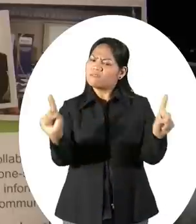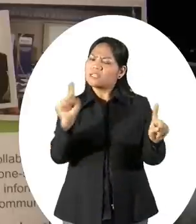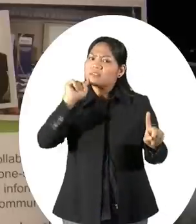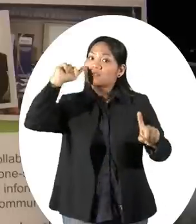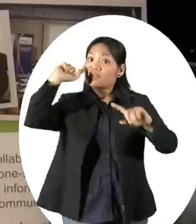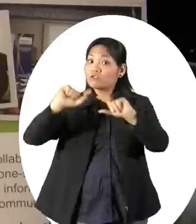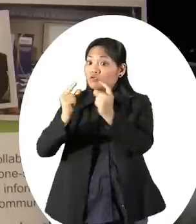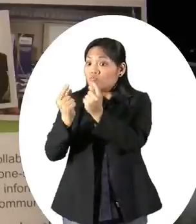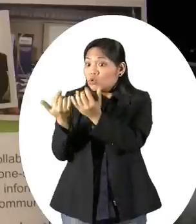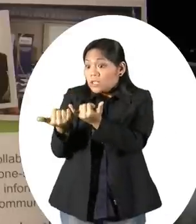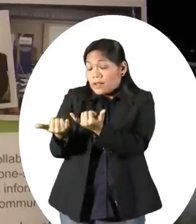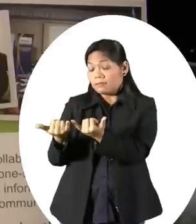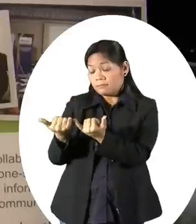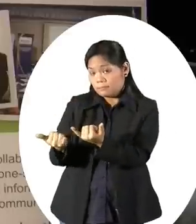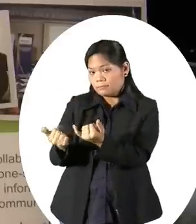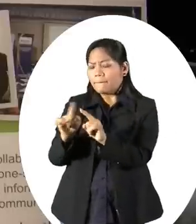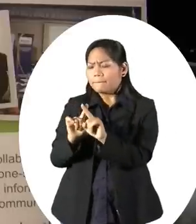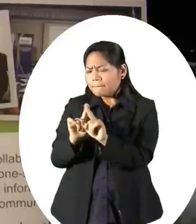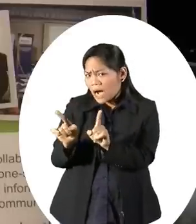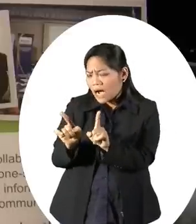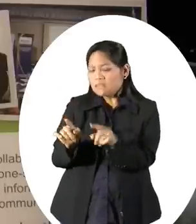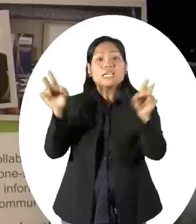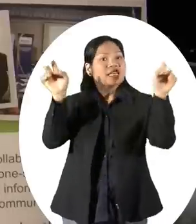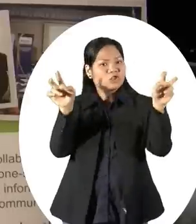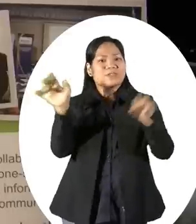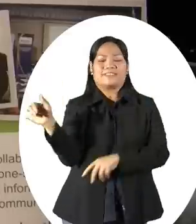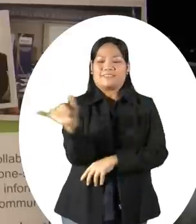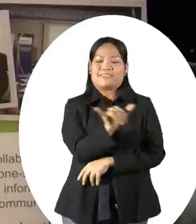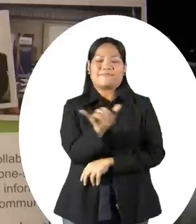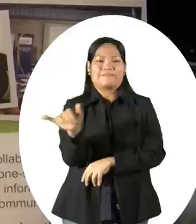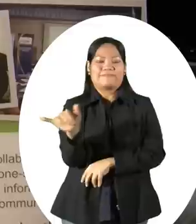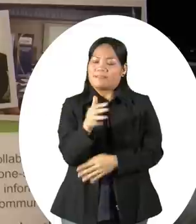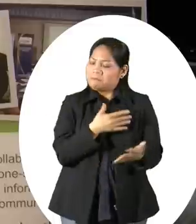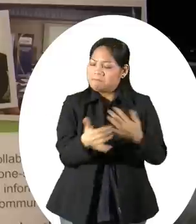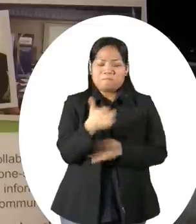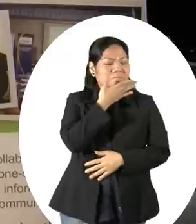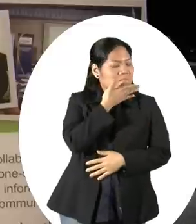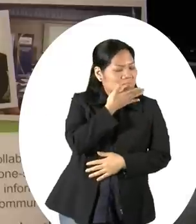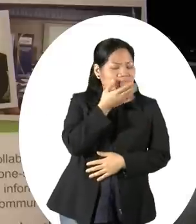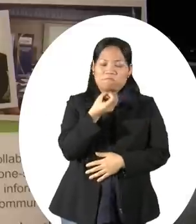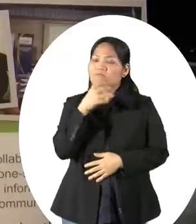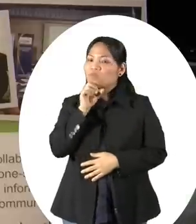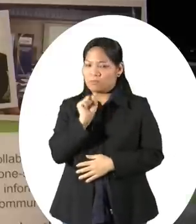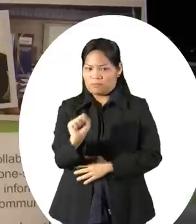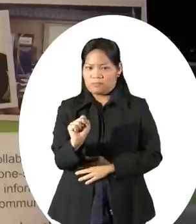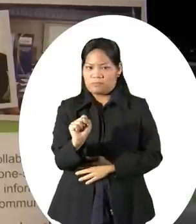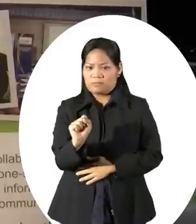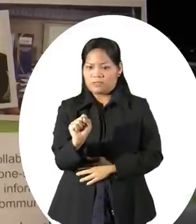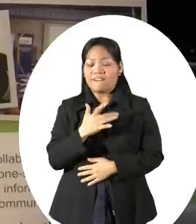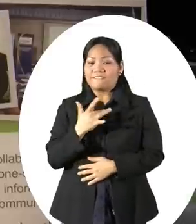same focus group as today, but all the issues are relevant at any age and to anyone. So we always like to